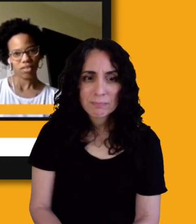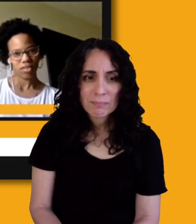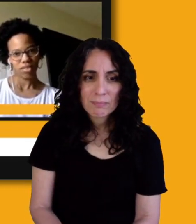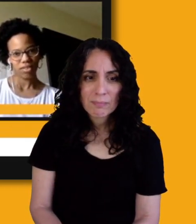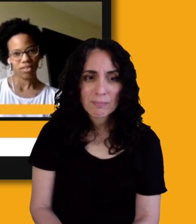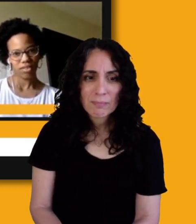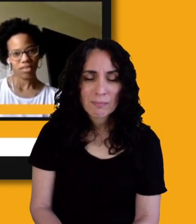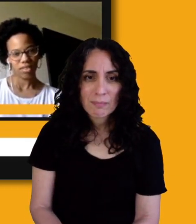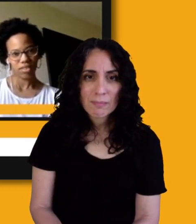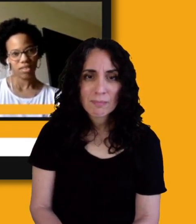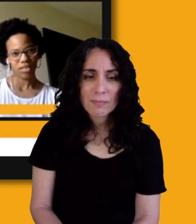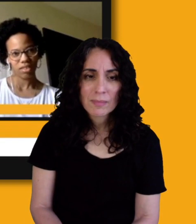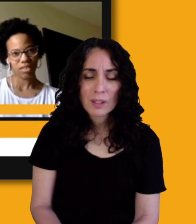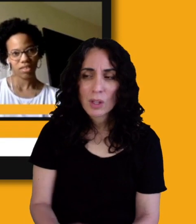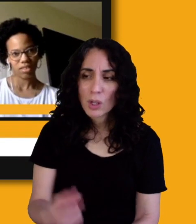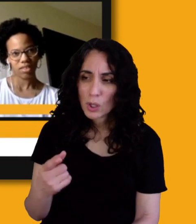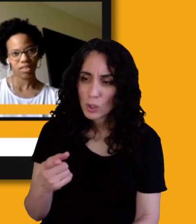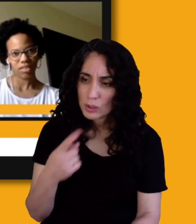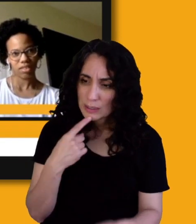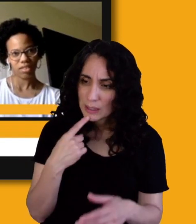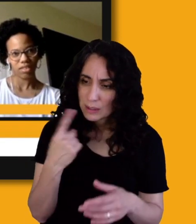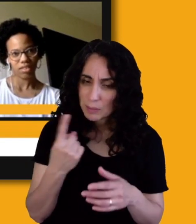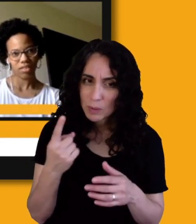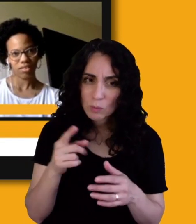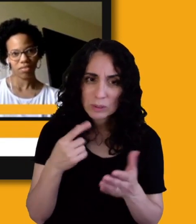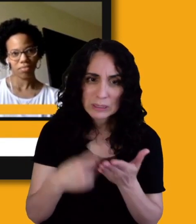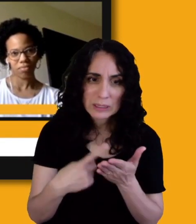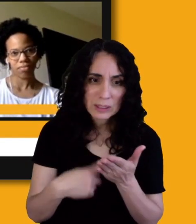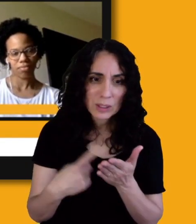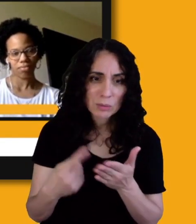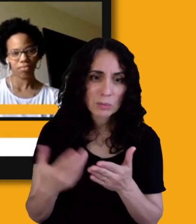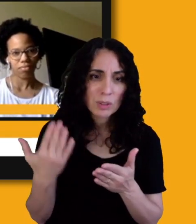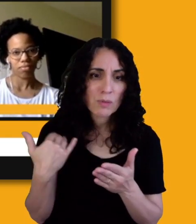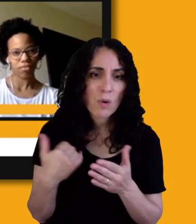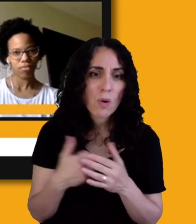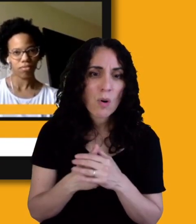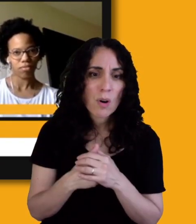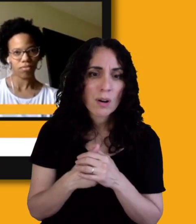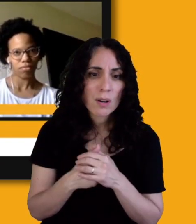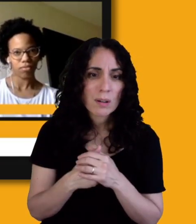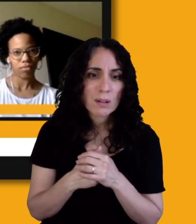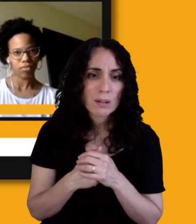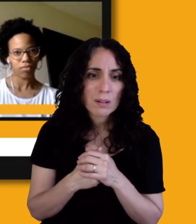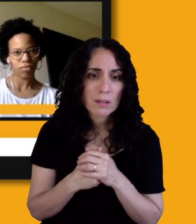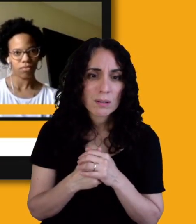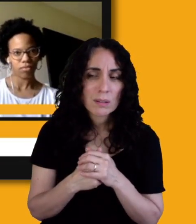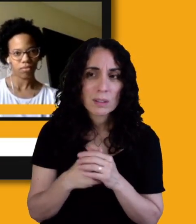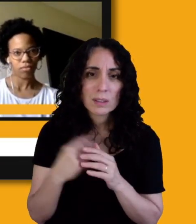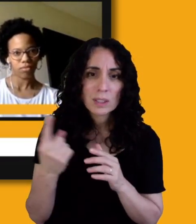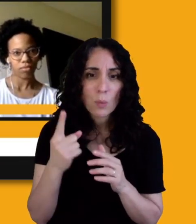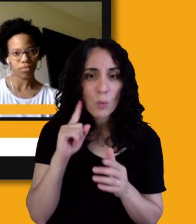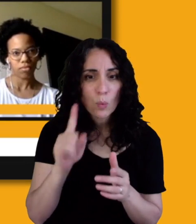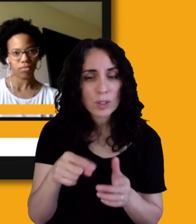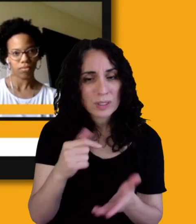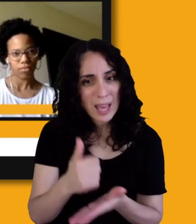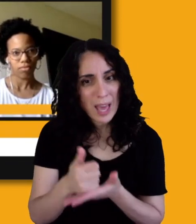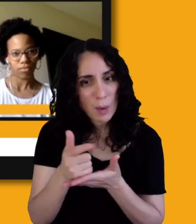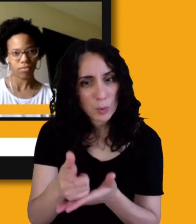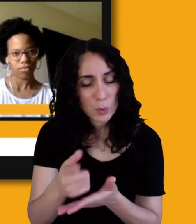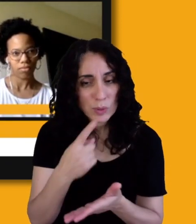we also had talked about before, which I think is worth considering. And that is somebody came to help you. And you've talked before about,